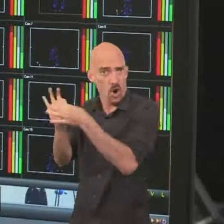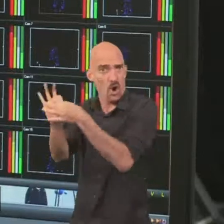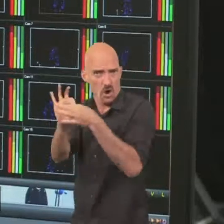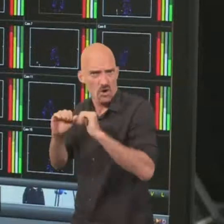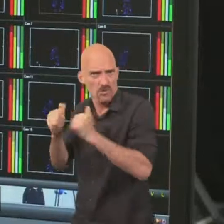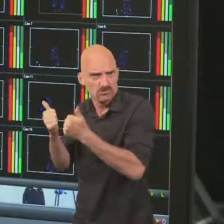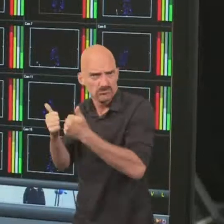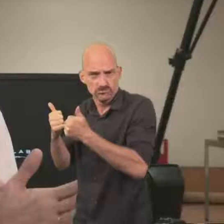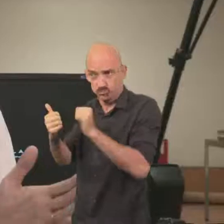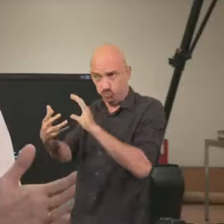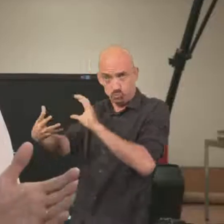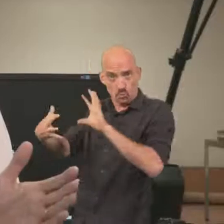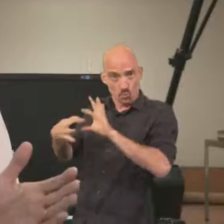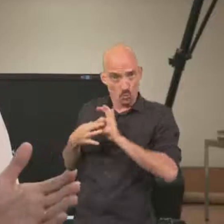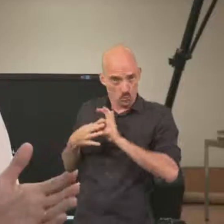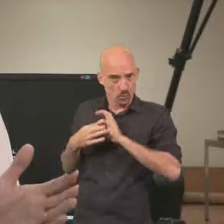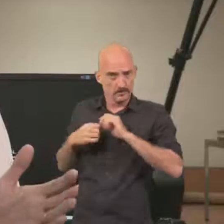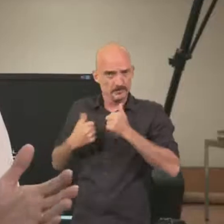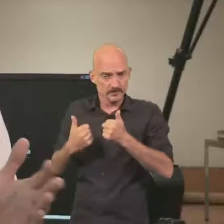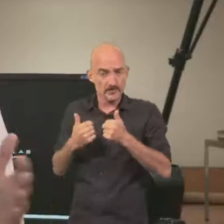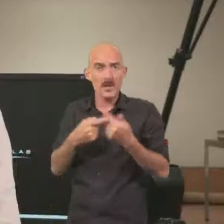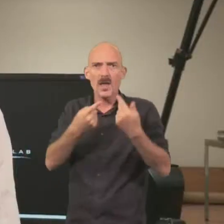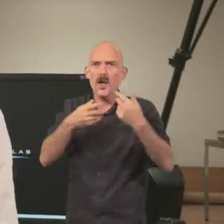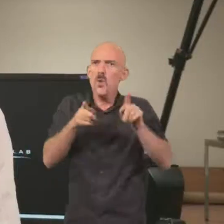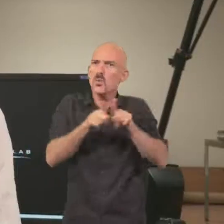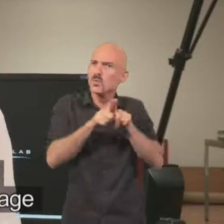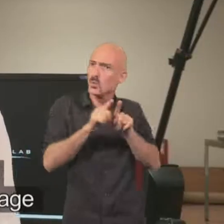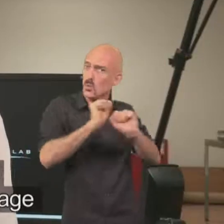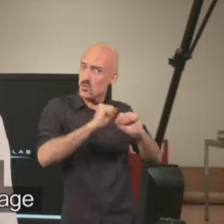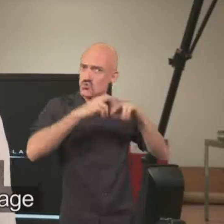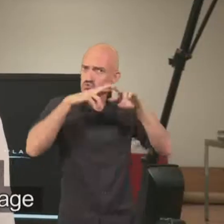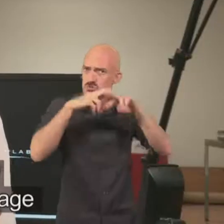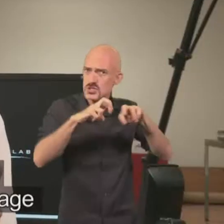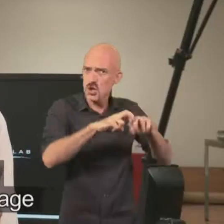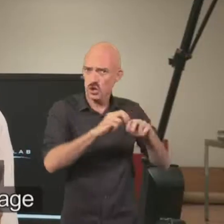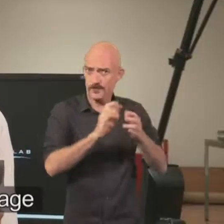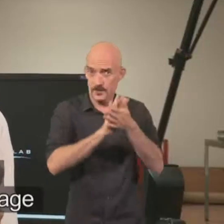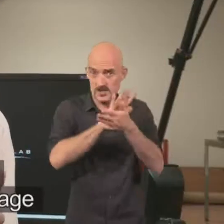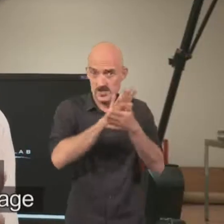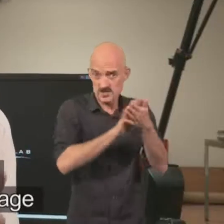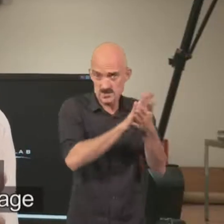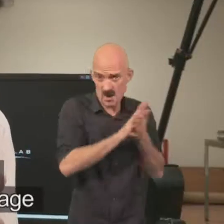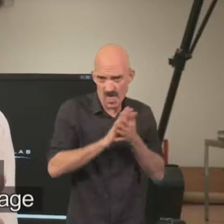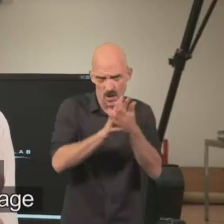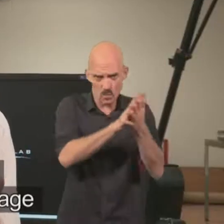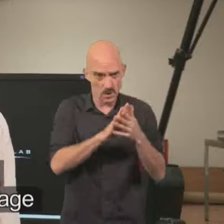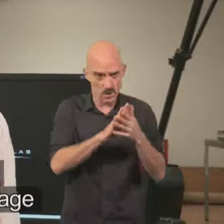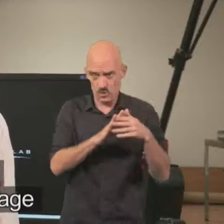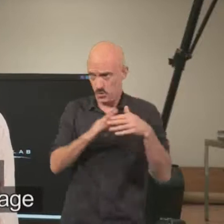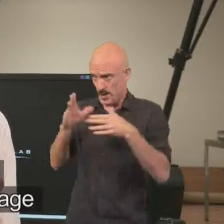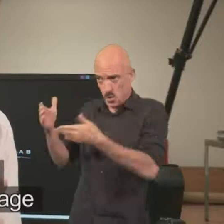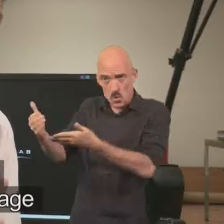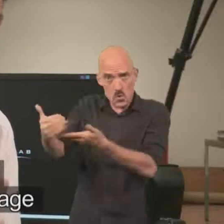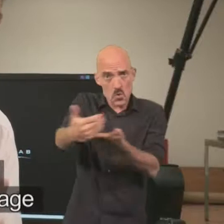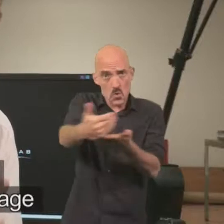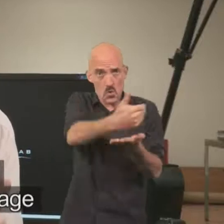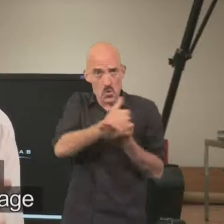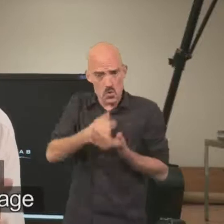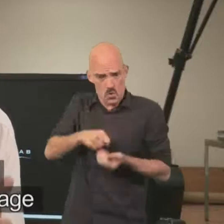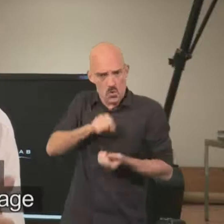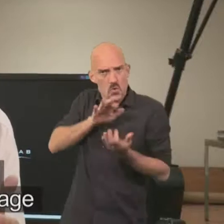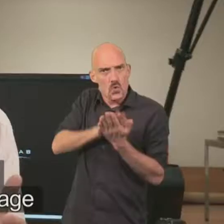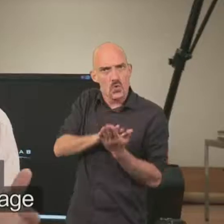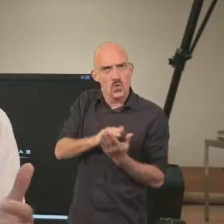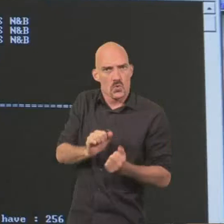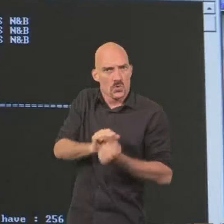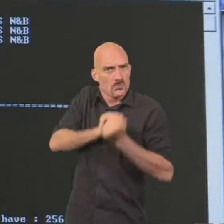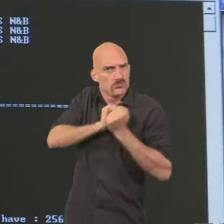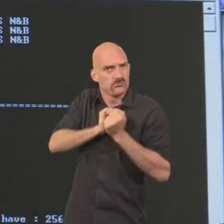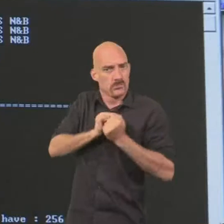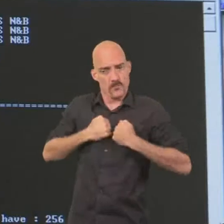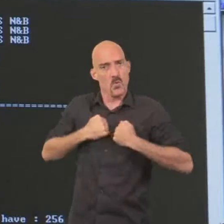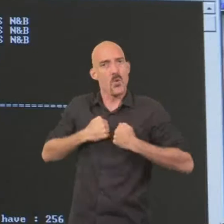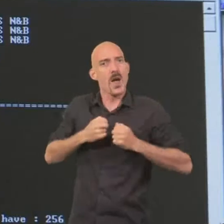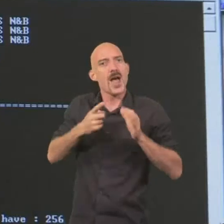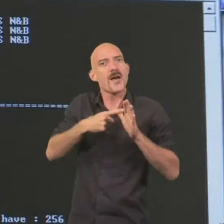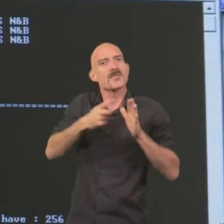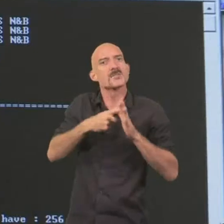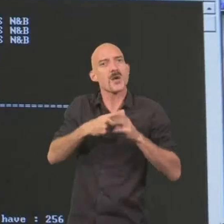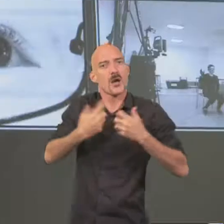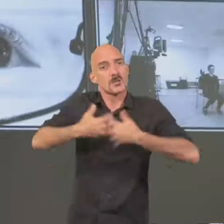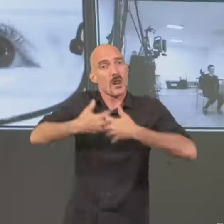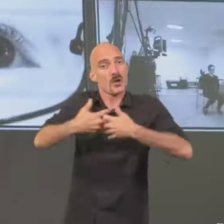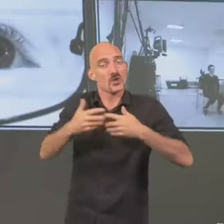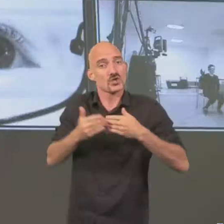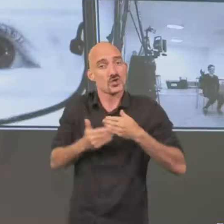TV series and the other direction is to keep on working with researchers on sign language. At